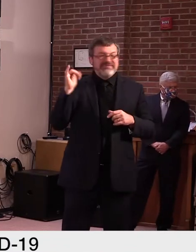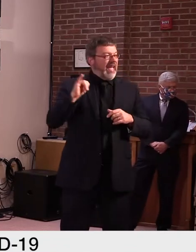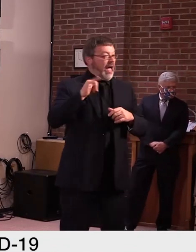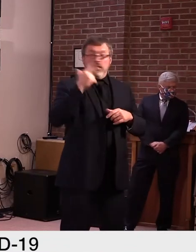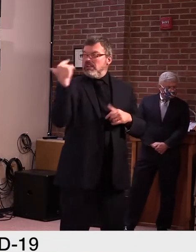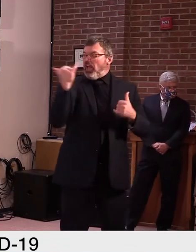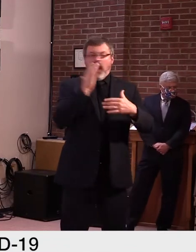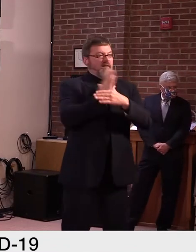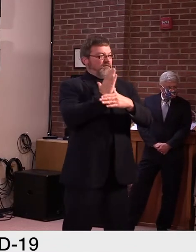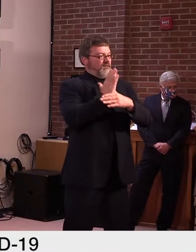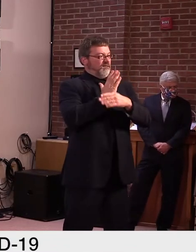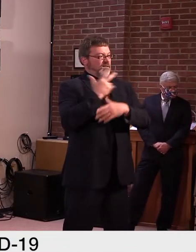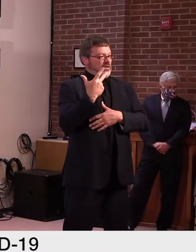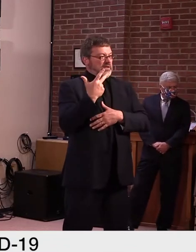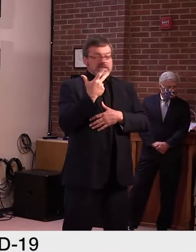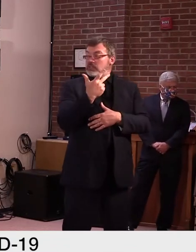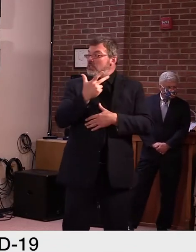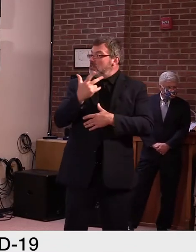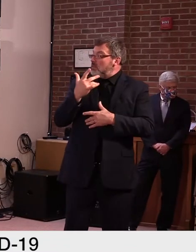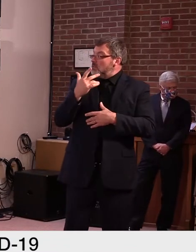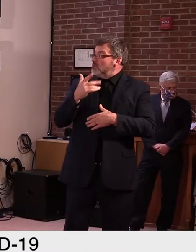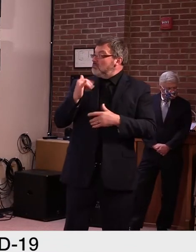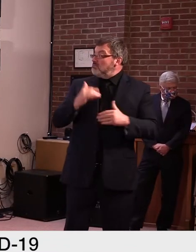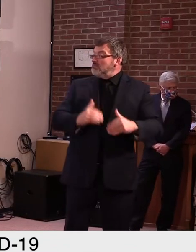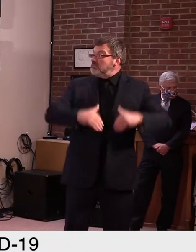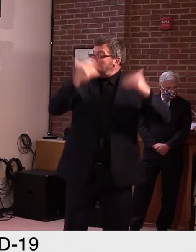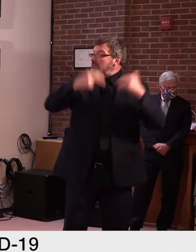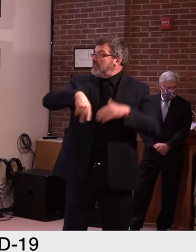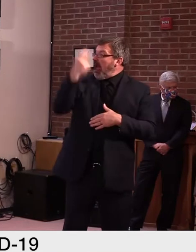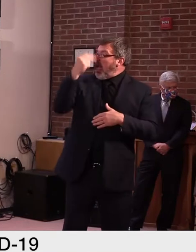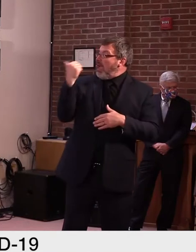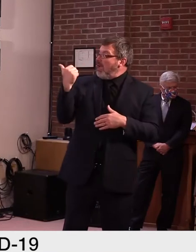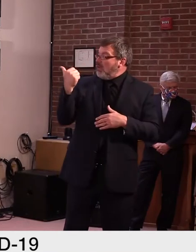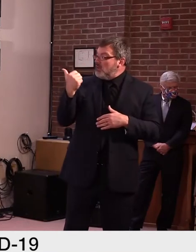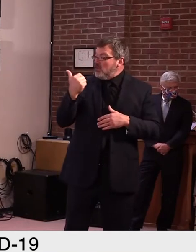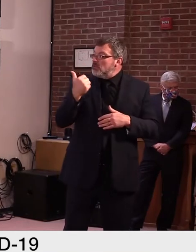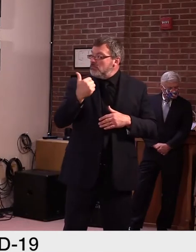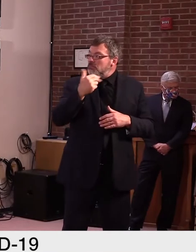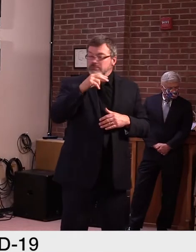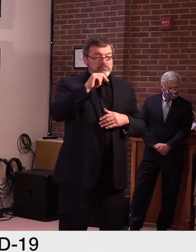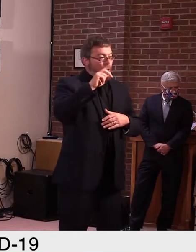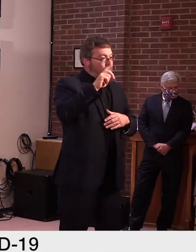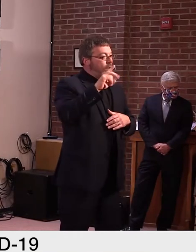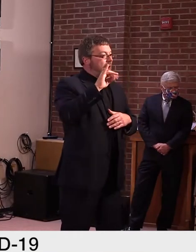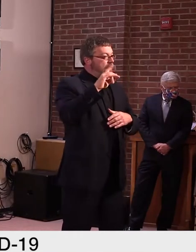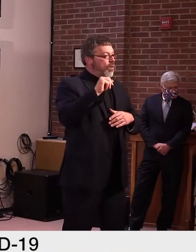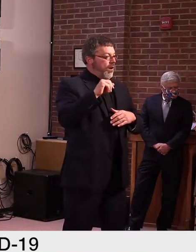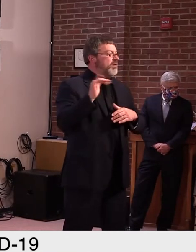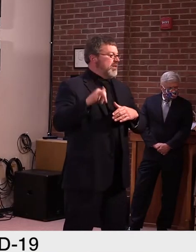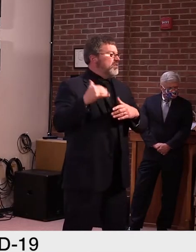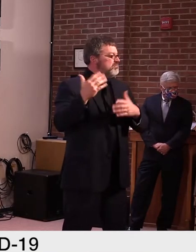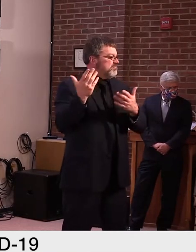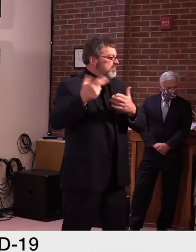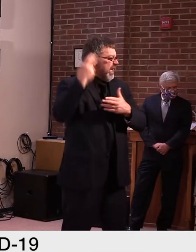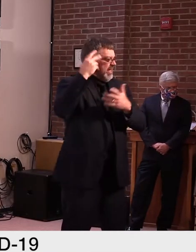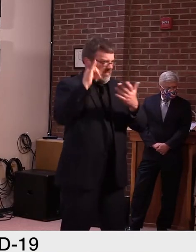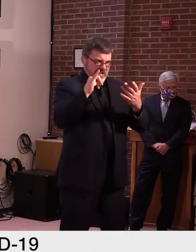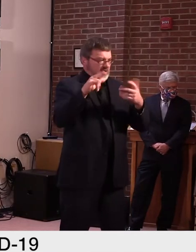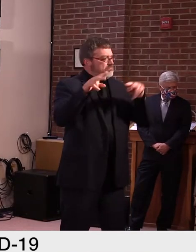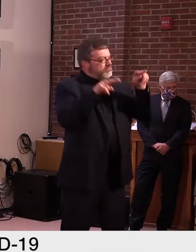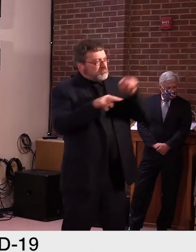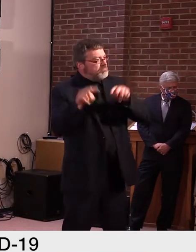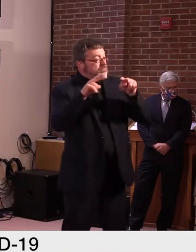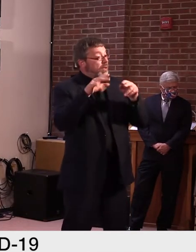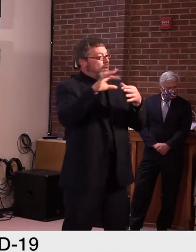those higher prevalence states. So when we look and see what the results have been to date in terms of college reopening, again we see